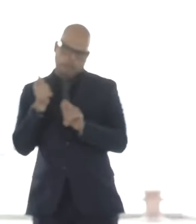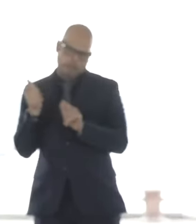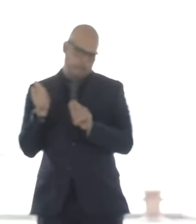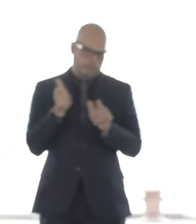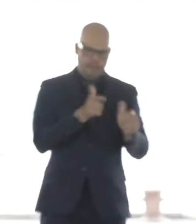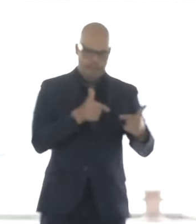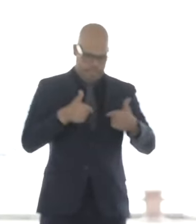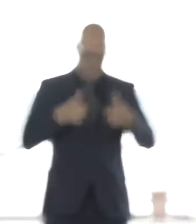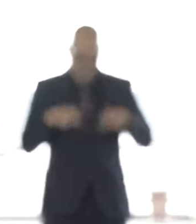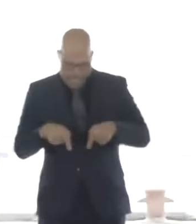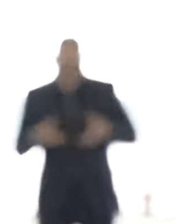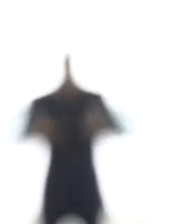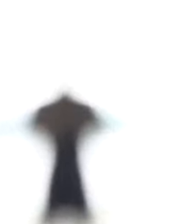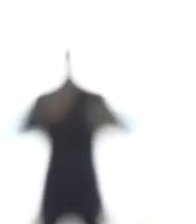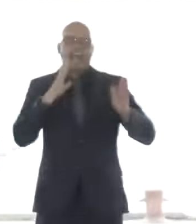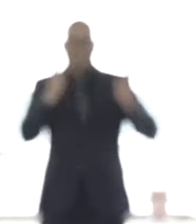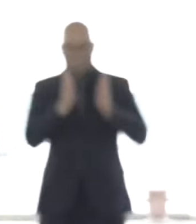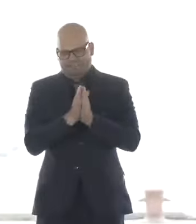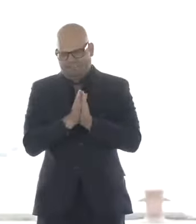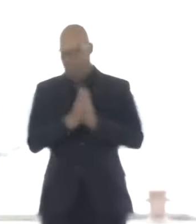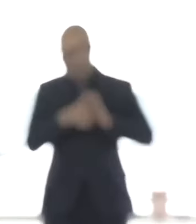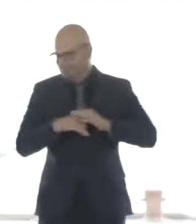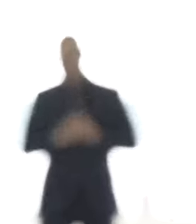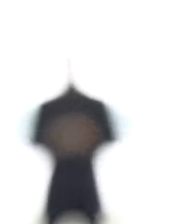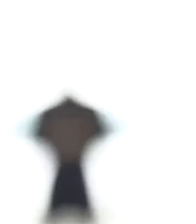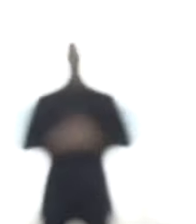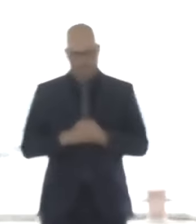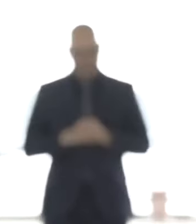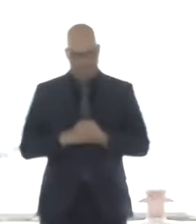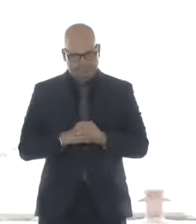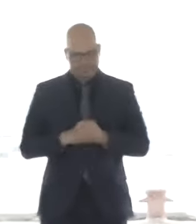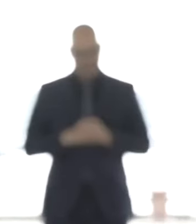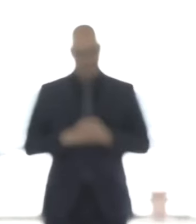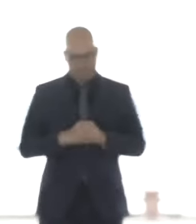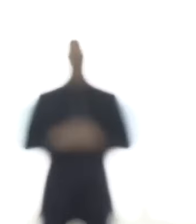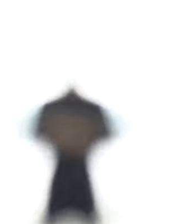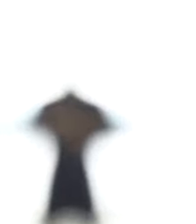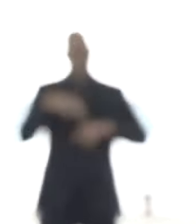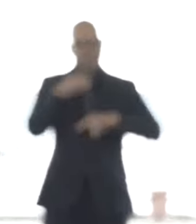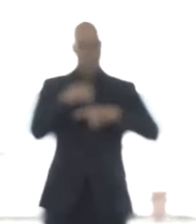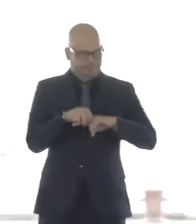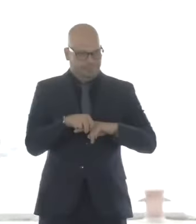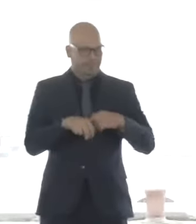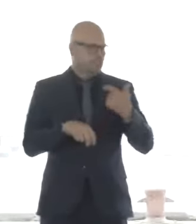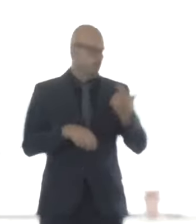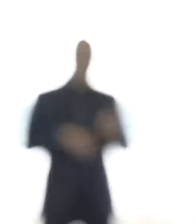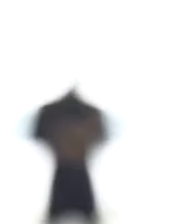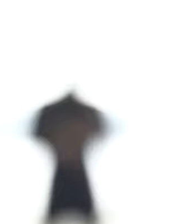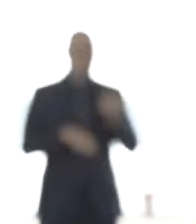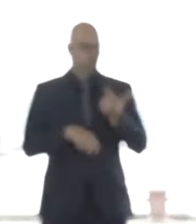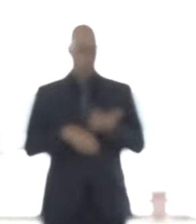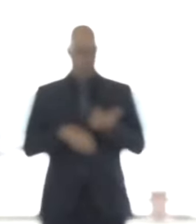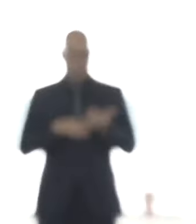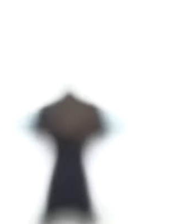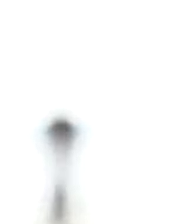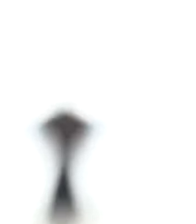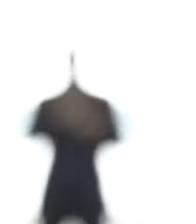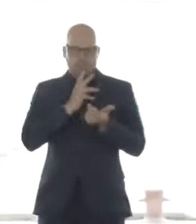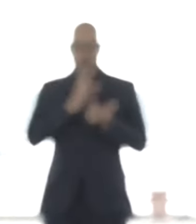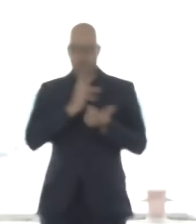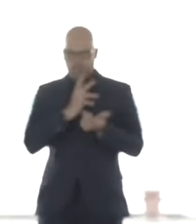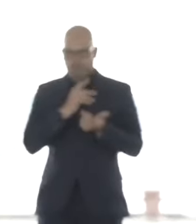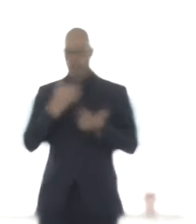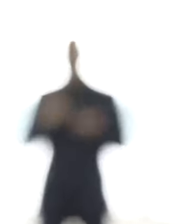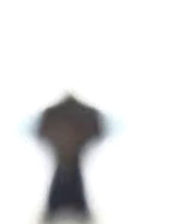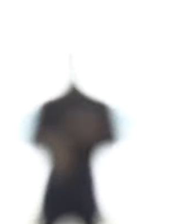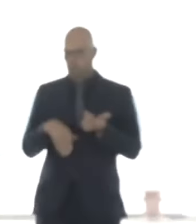sat here and I listened to the audience and I listened to the speakers that came before me, it reminded me of something that a good friend of mine used to say, it